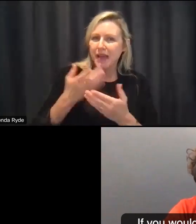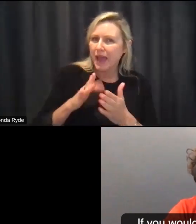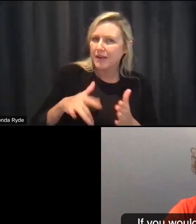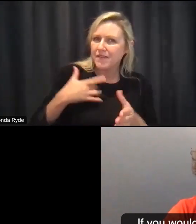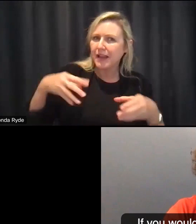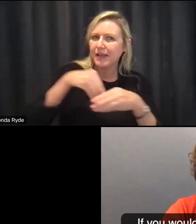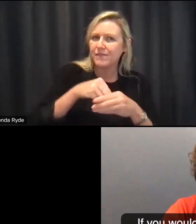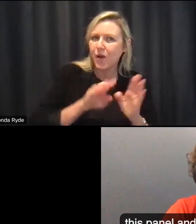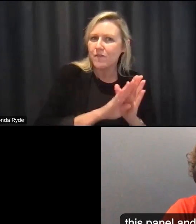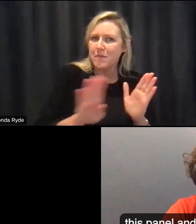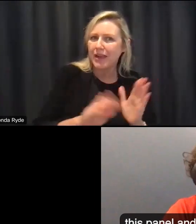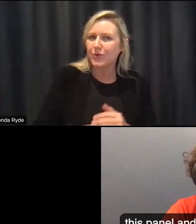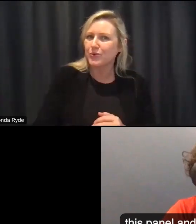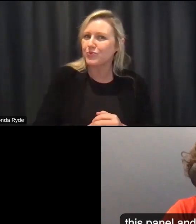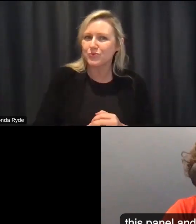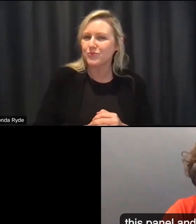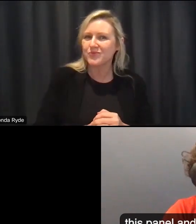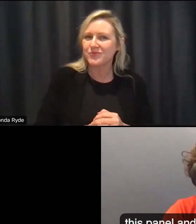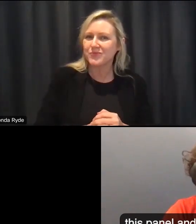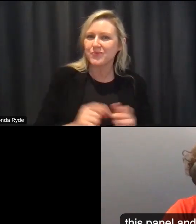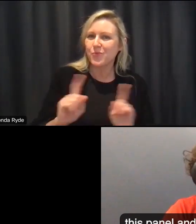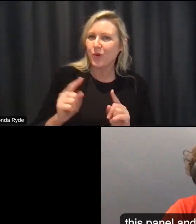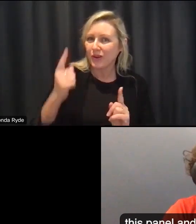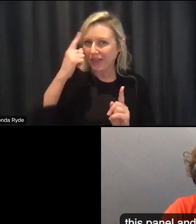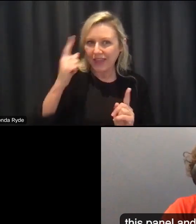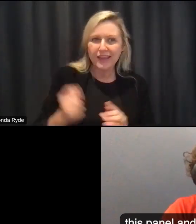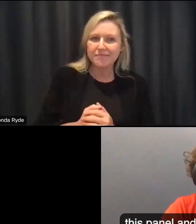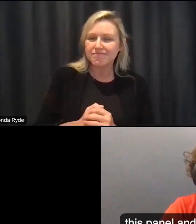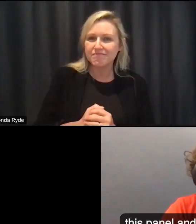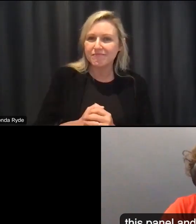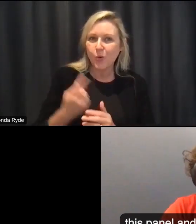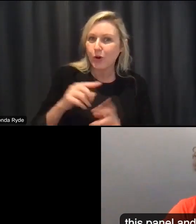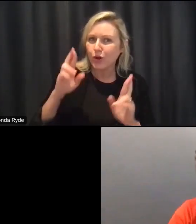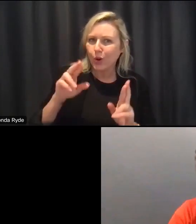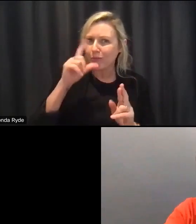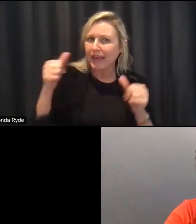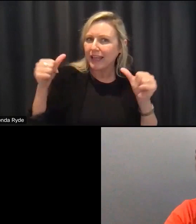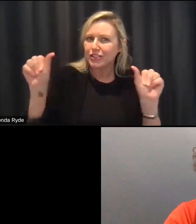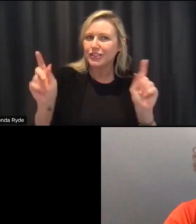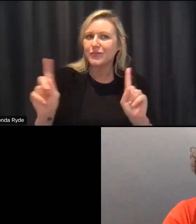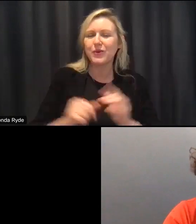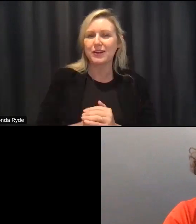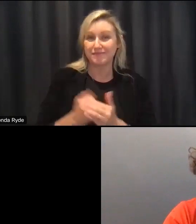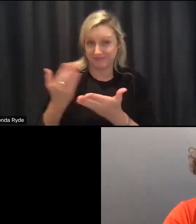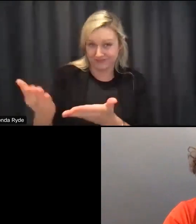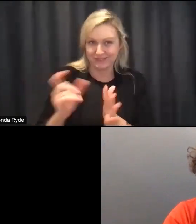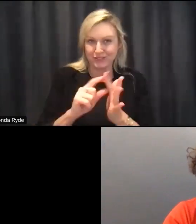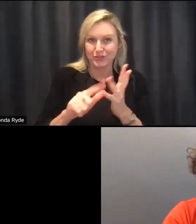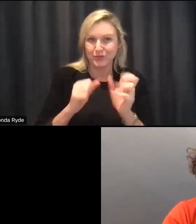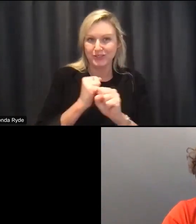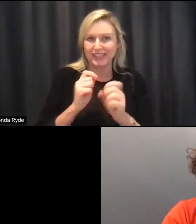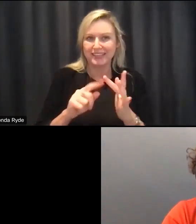panel and um and what you uh hope it can do uh so over to you doogie thank you